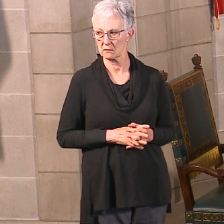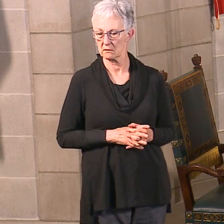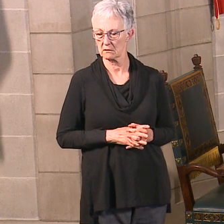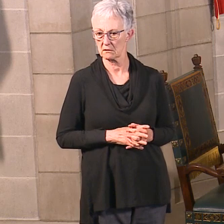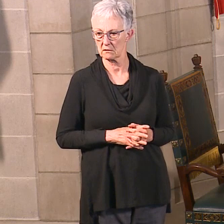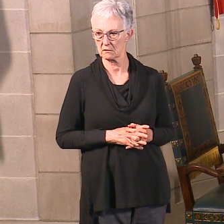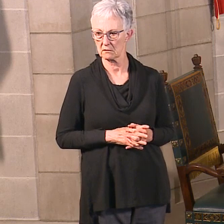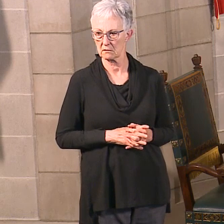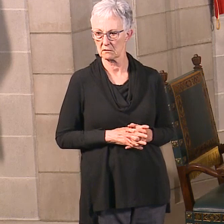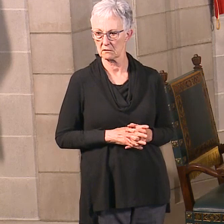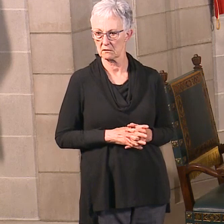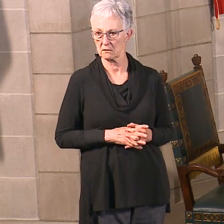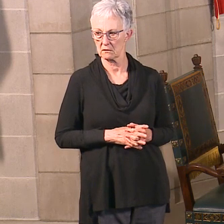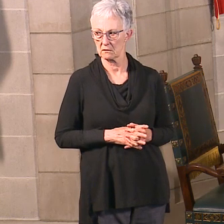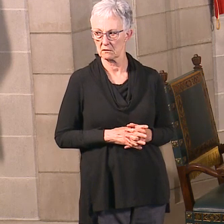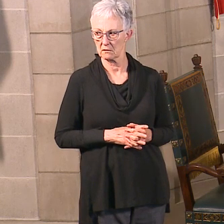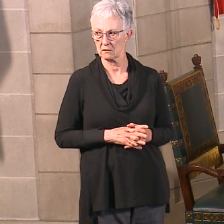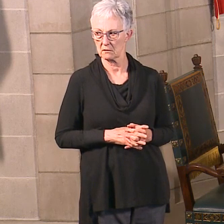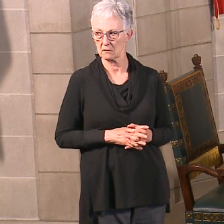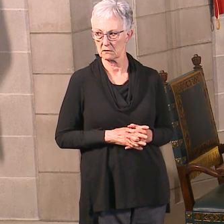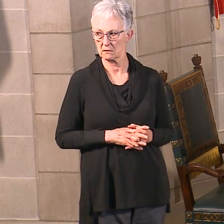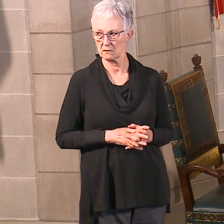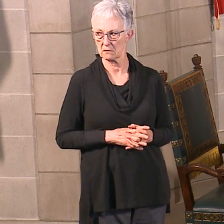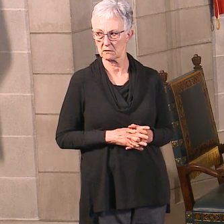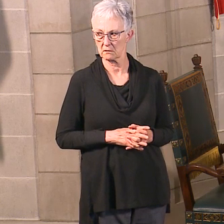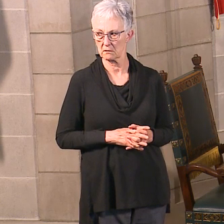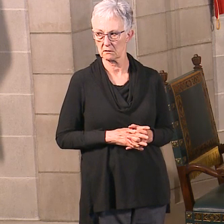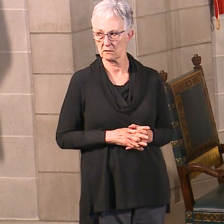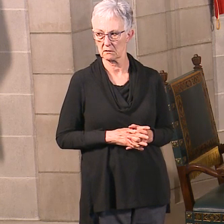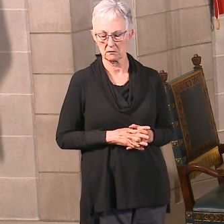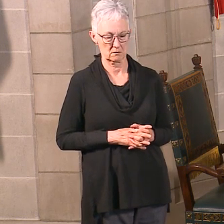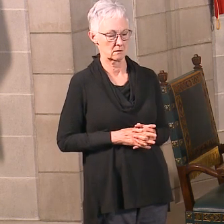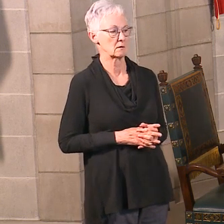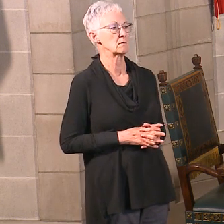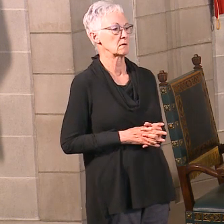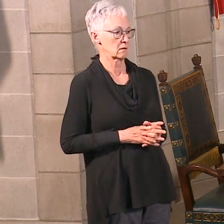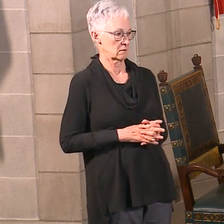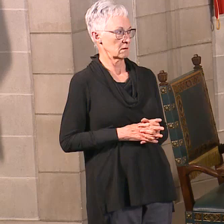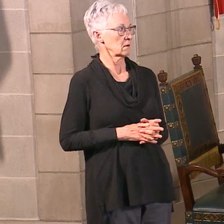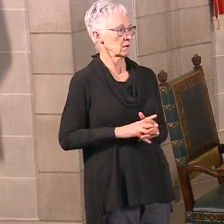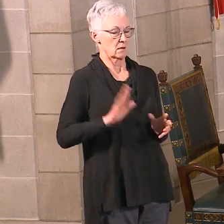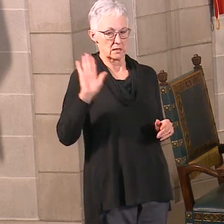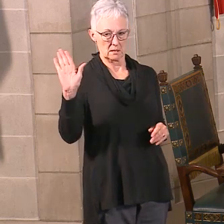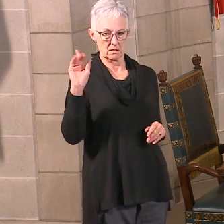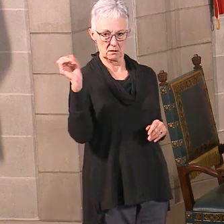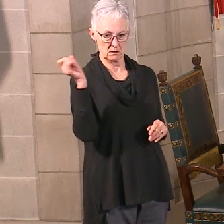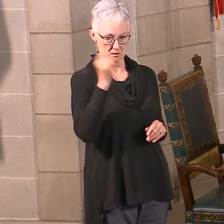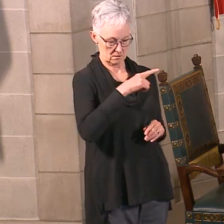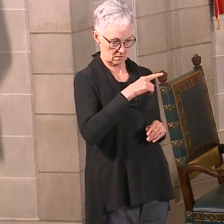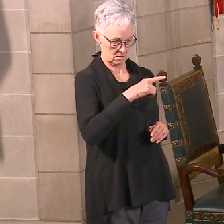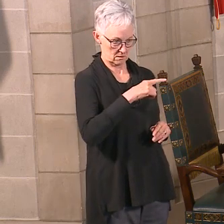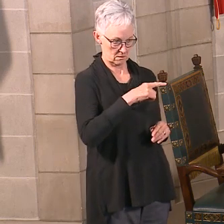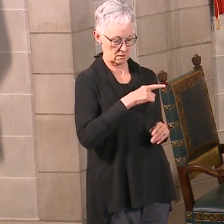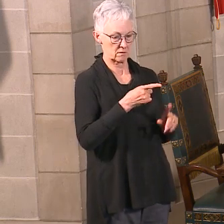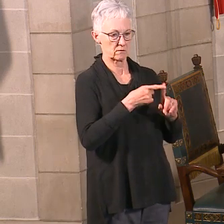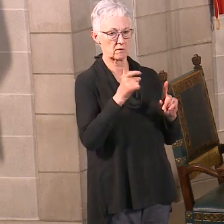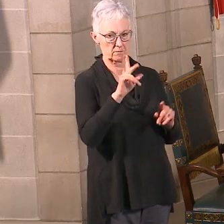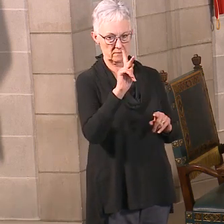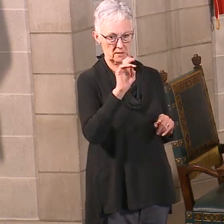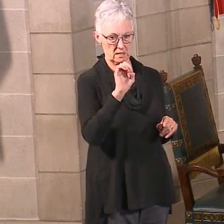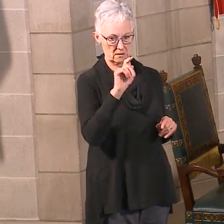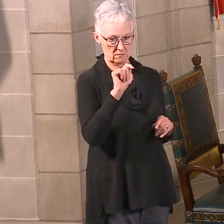qualify now under the guidelines when the state will have their capacity to give them a test when they want one? Yeah, so the question was from David Earl at KETV,